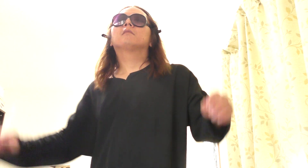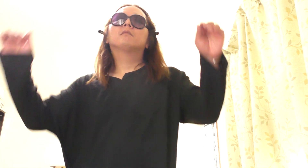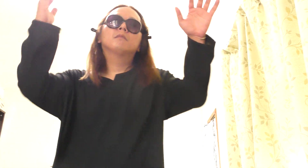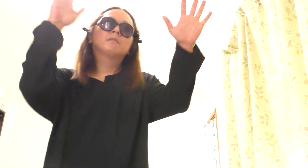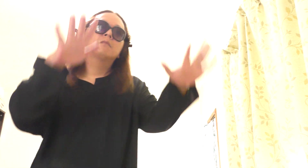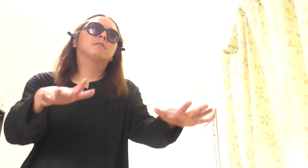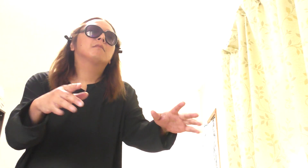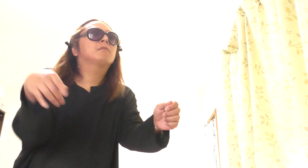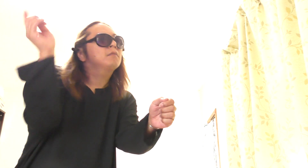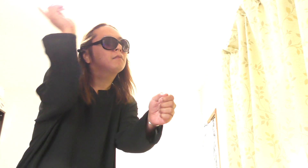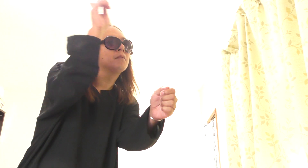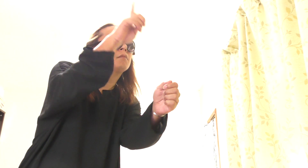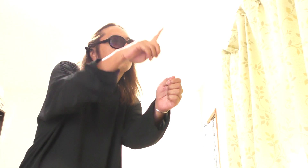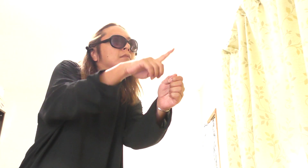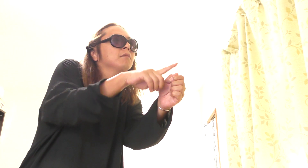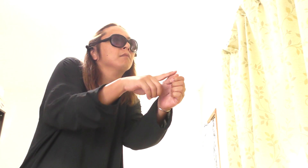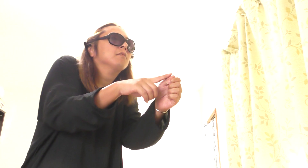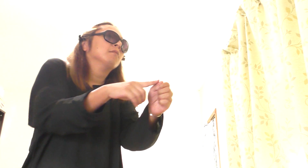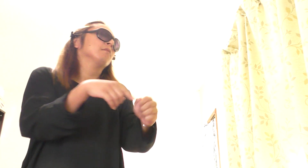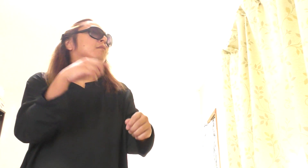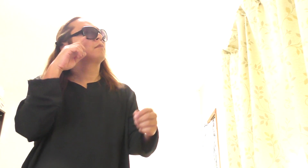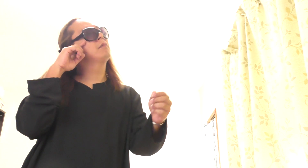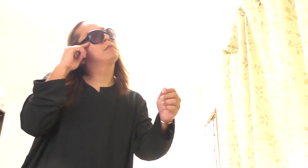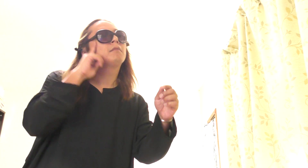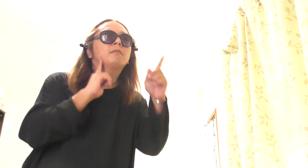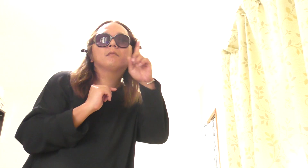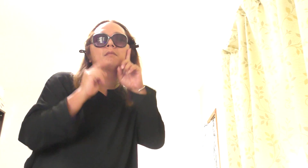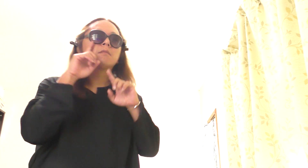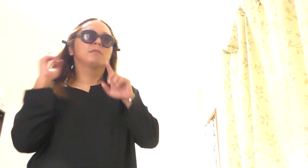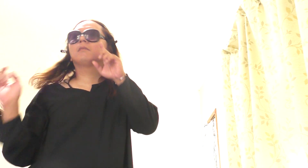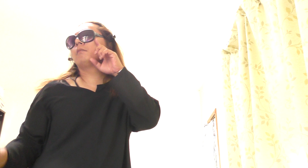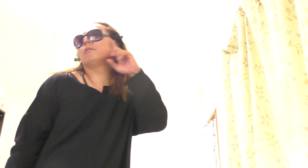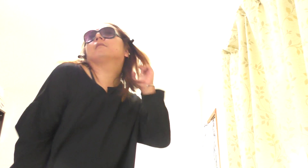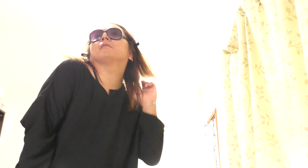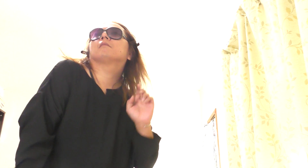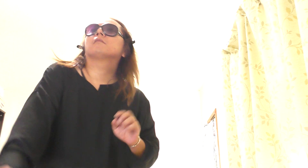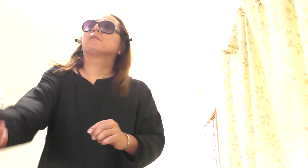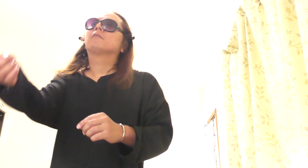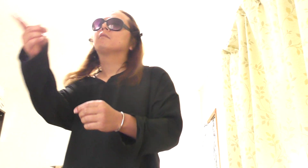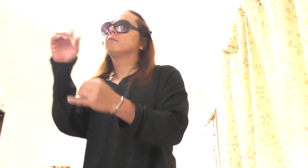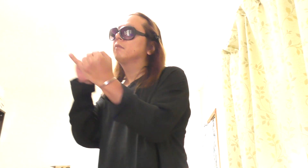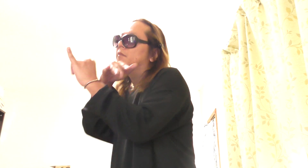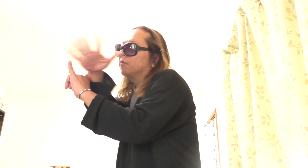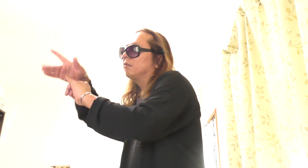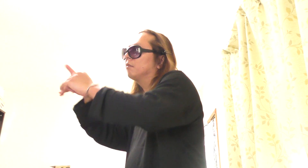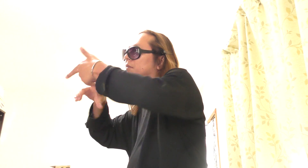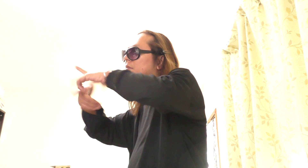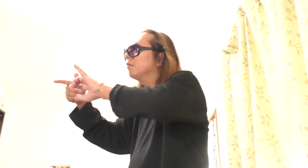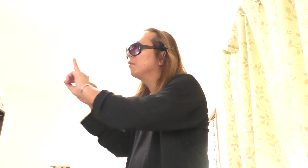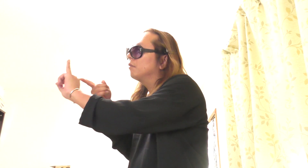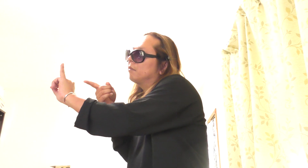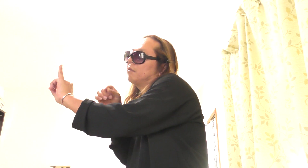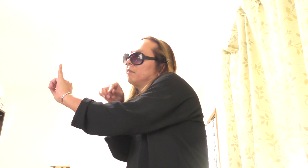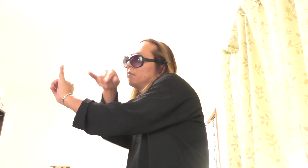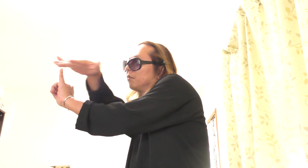This year, to save me from tears I gave it to someone special